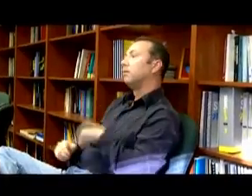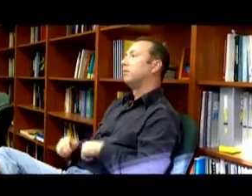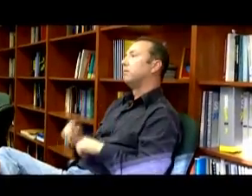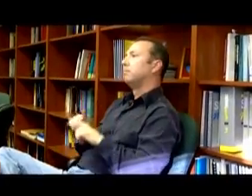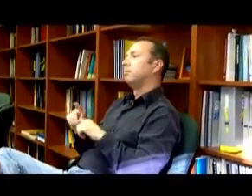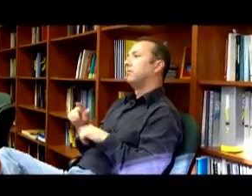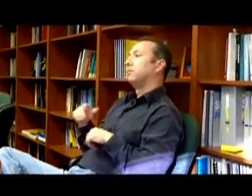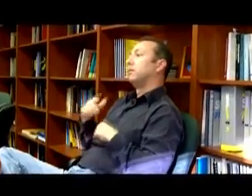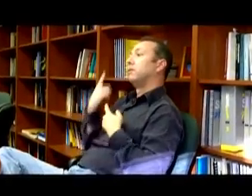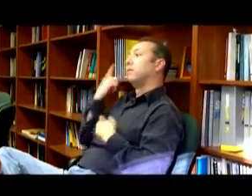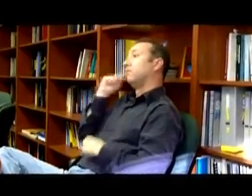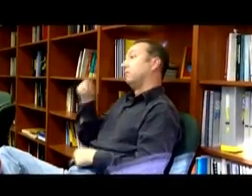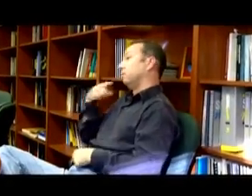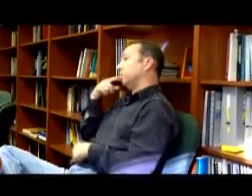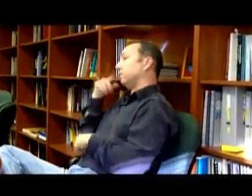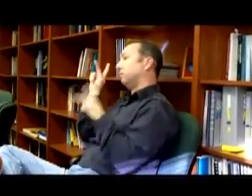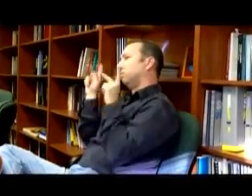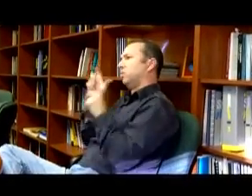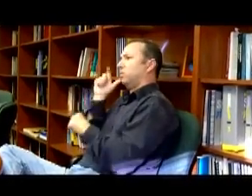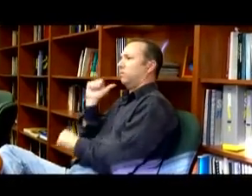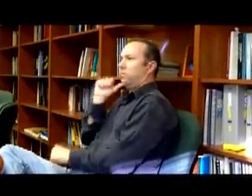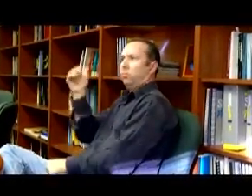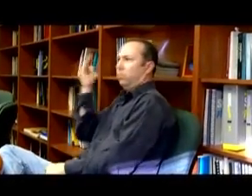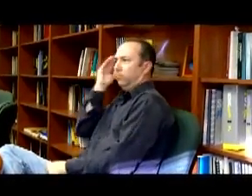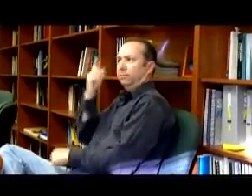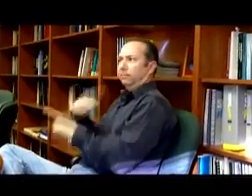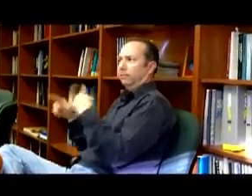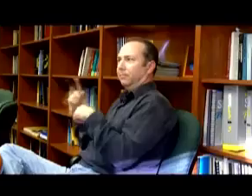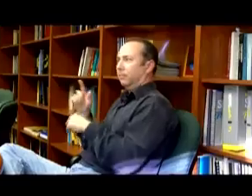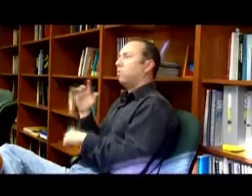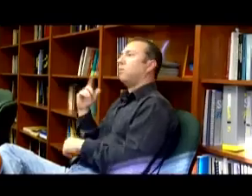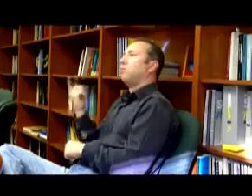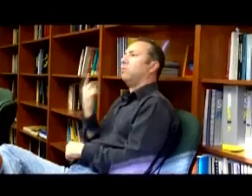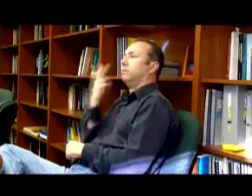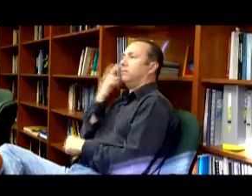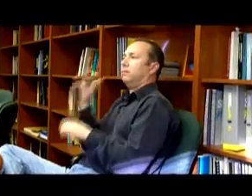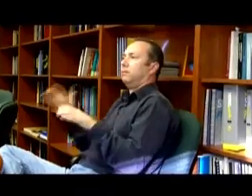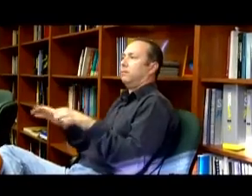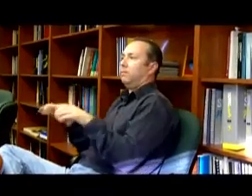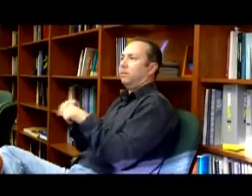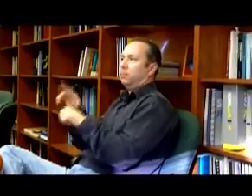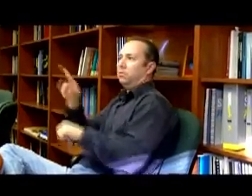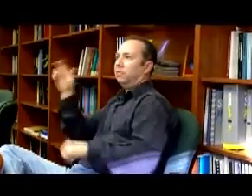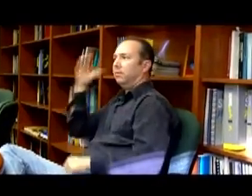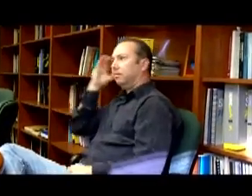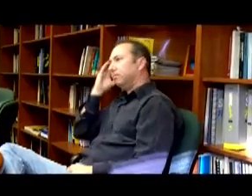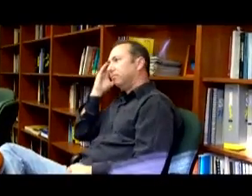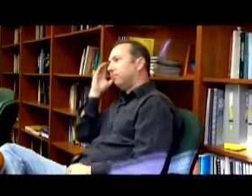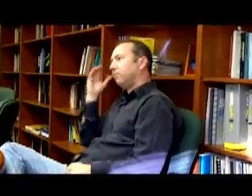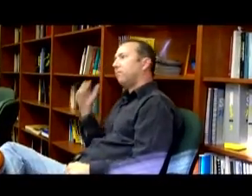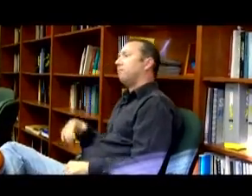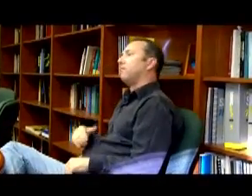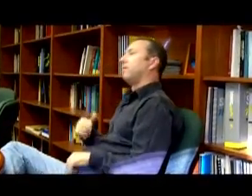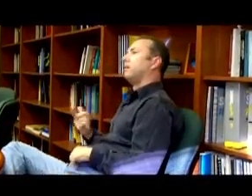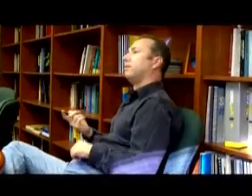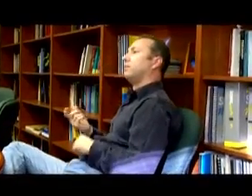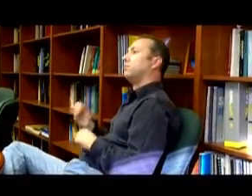left hemisphere. Whereas hearing people who are unfamiliar with sign language, sign-naive people, maintain right hemispheric